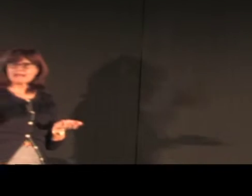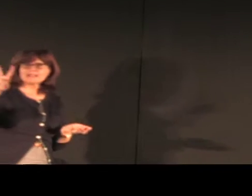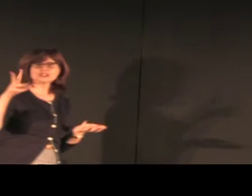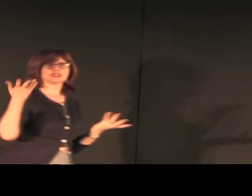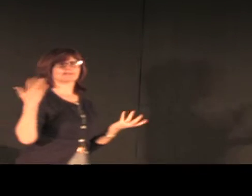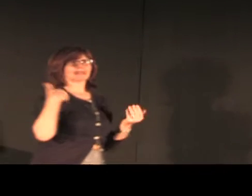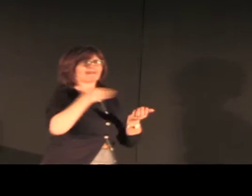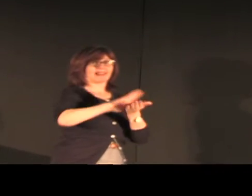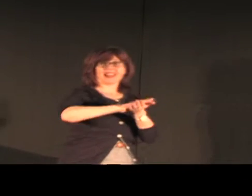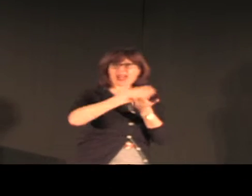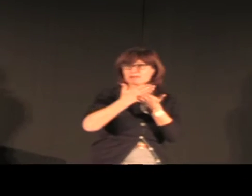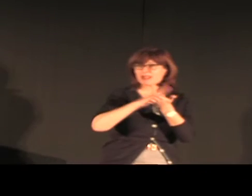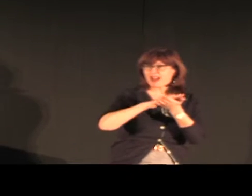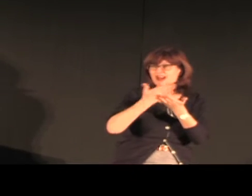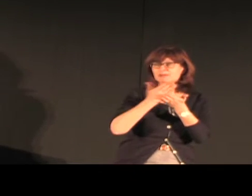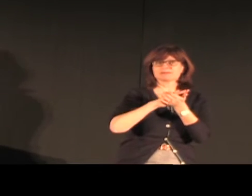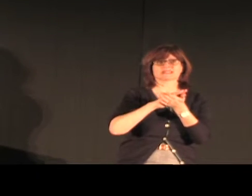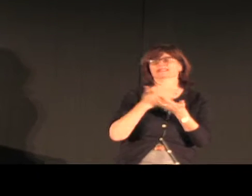They have TVs. They have laptops.